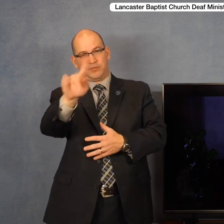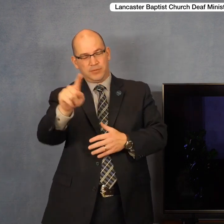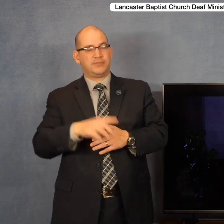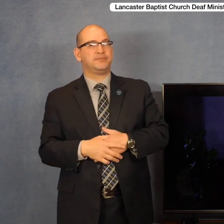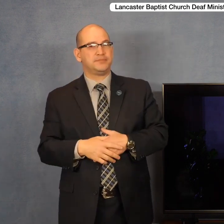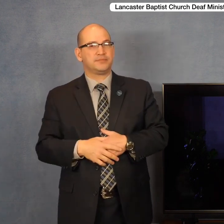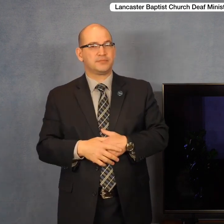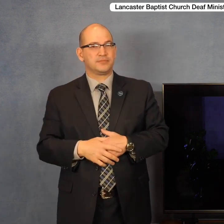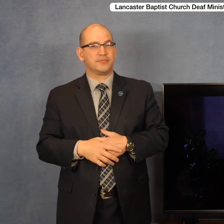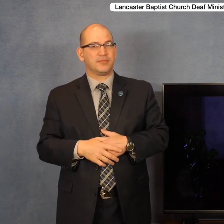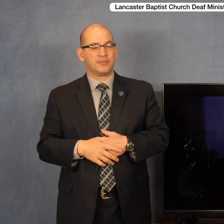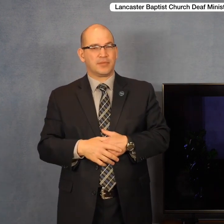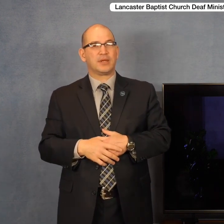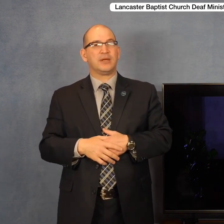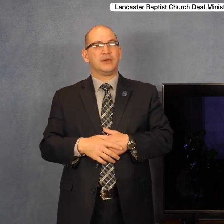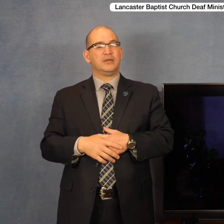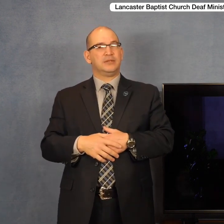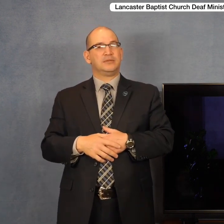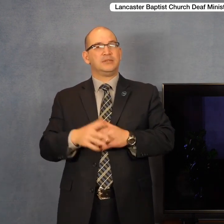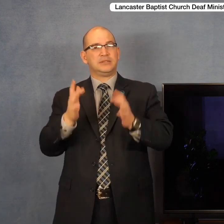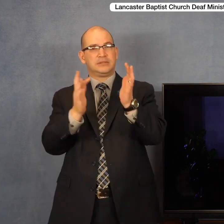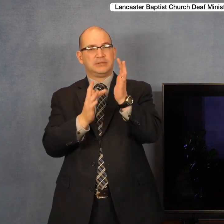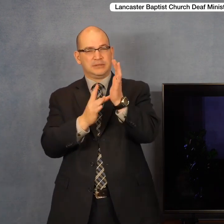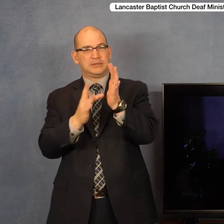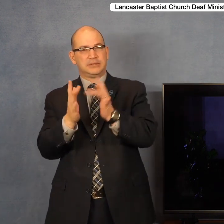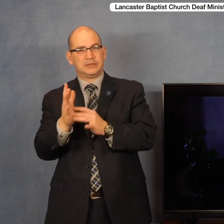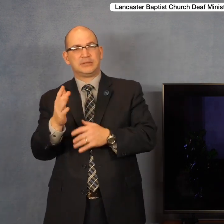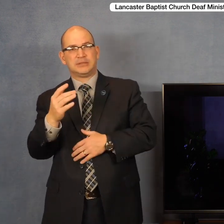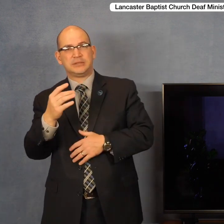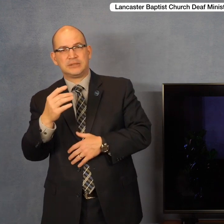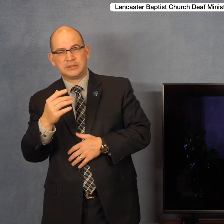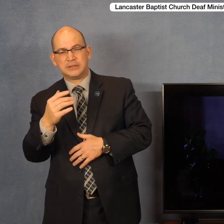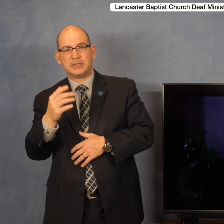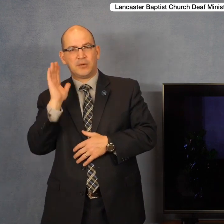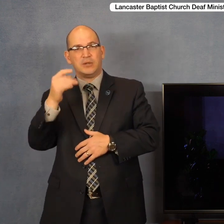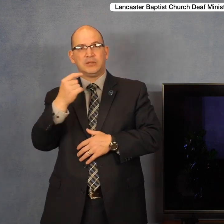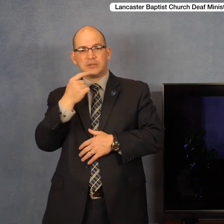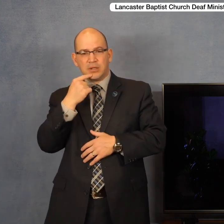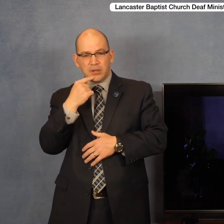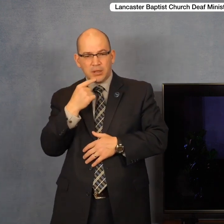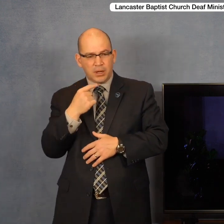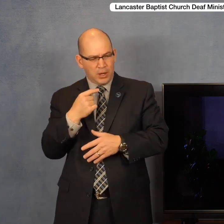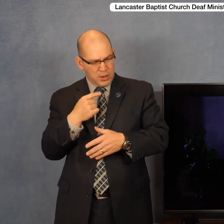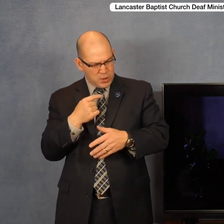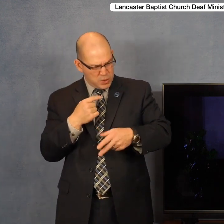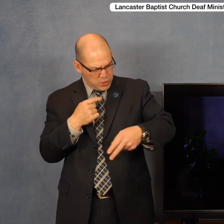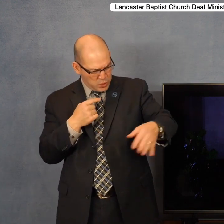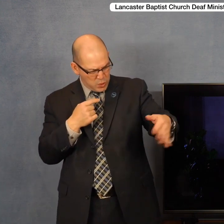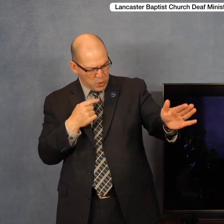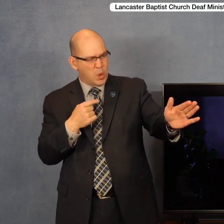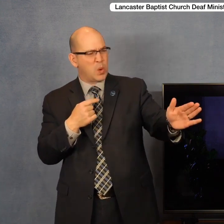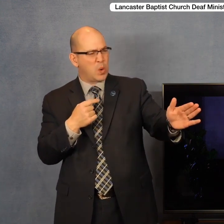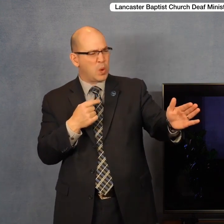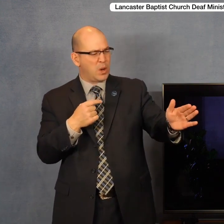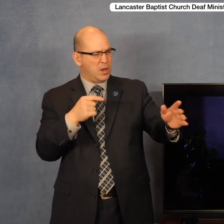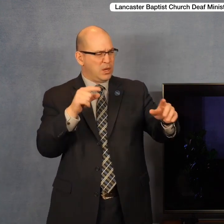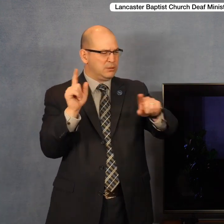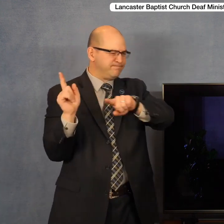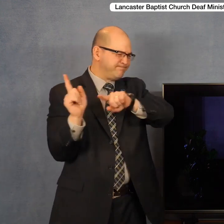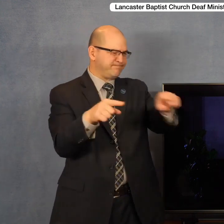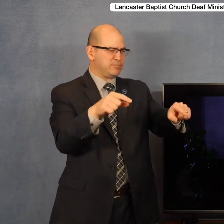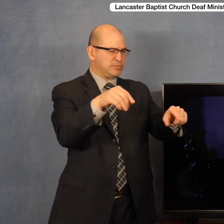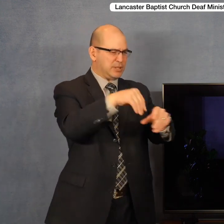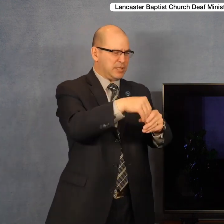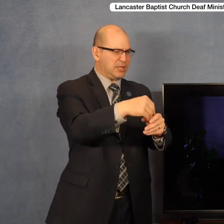also unto them on the left hand, Depart from me, ye cursed into everlasting fire. Prepare for the